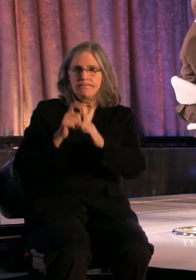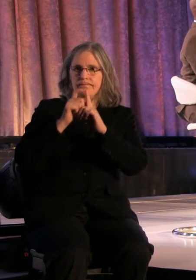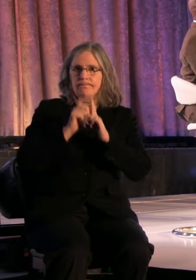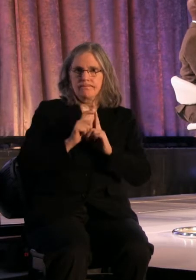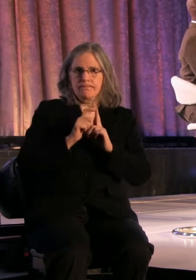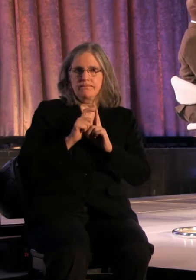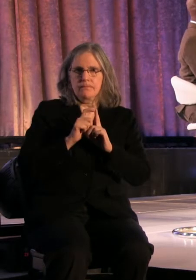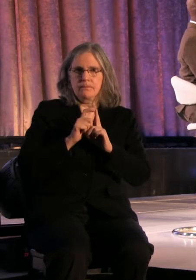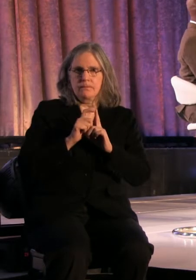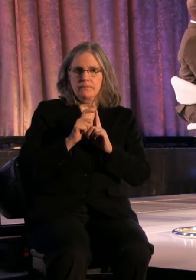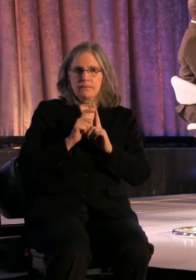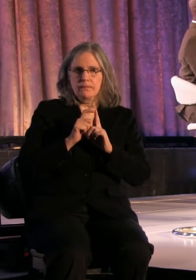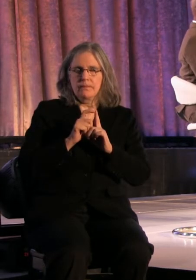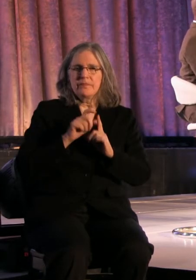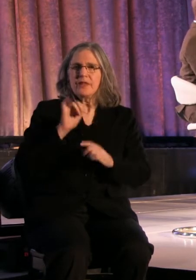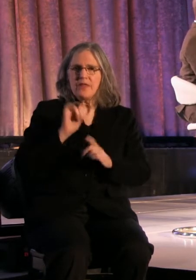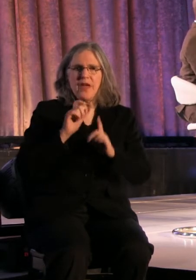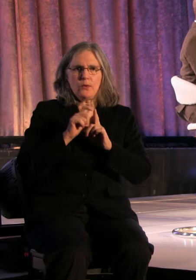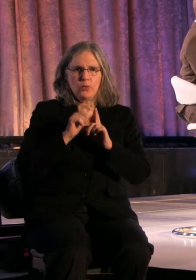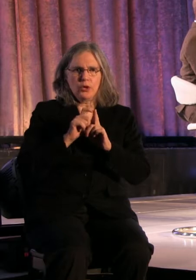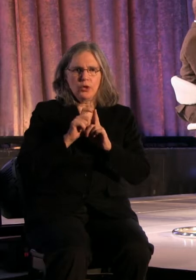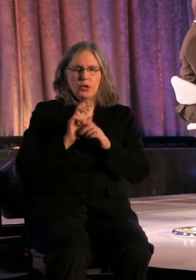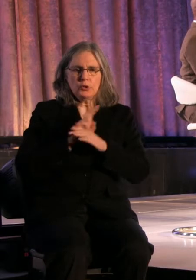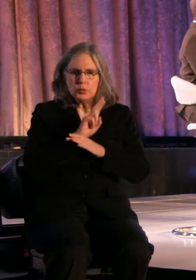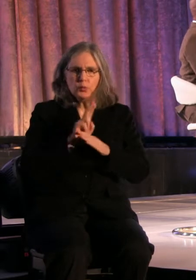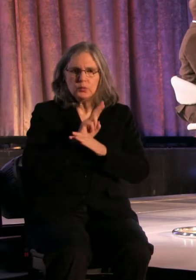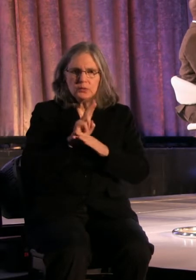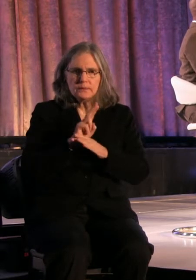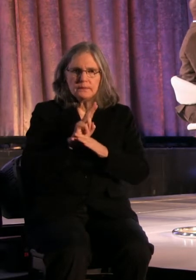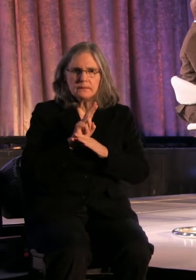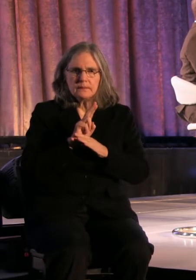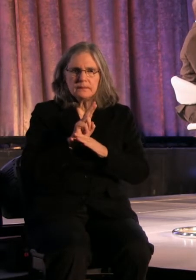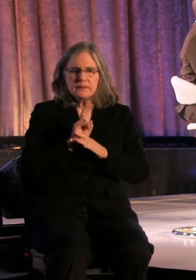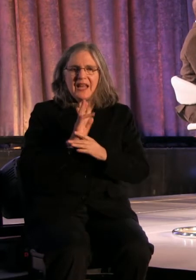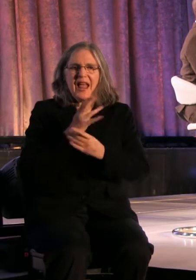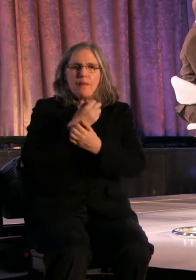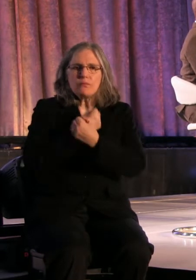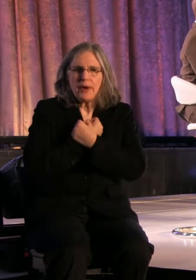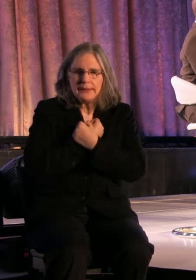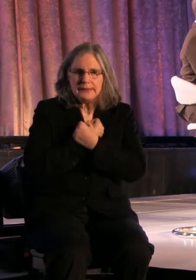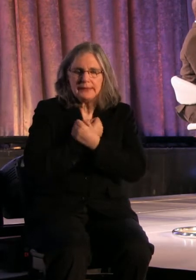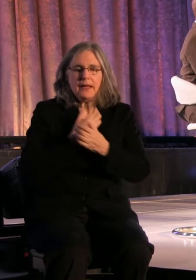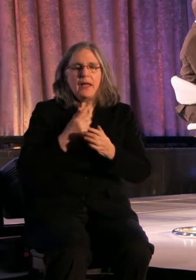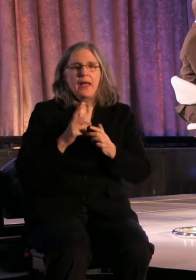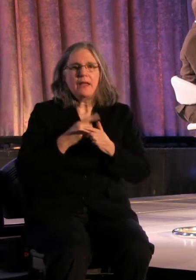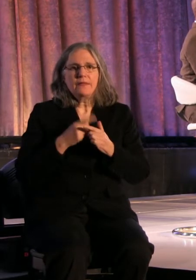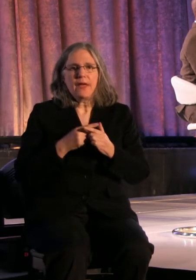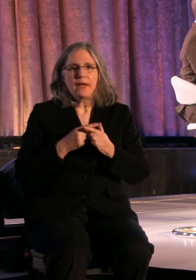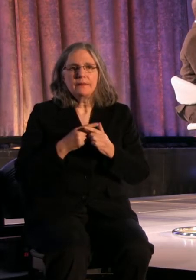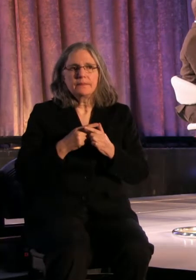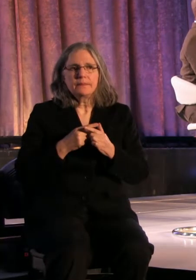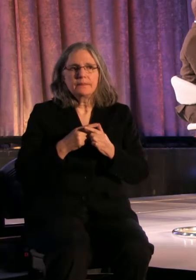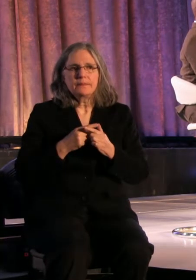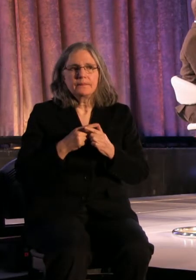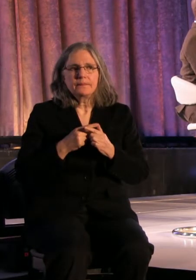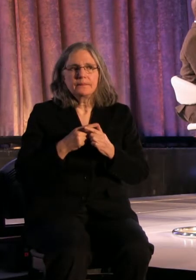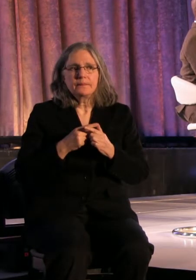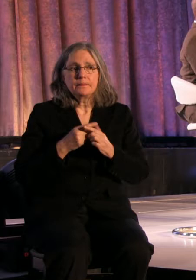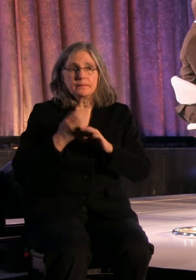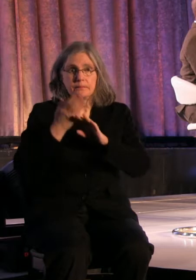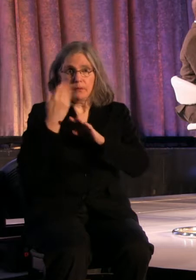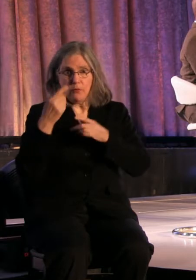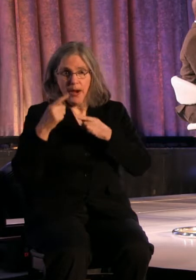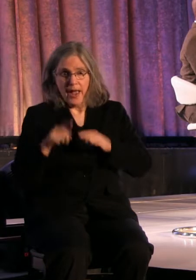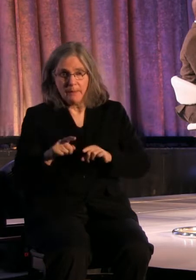and embrace that word. And when, when there, when the incident that I talked about when